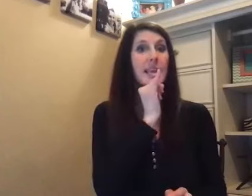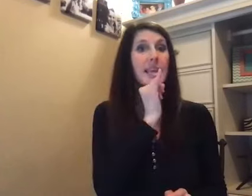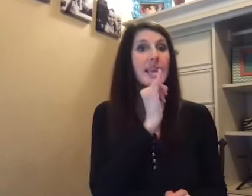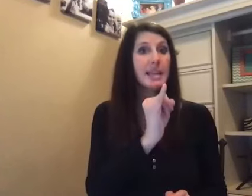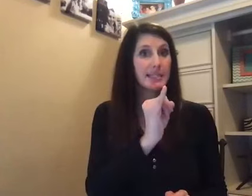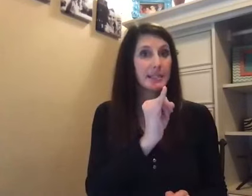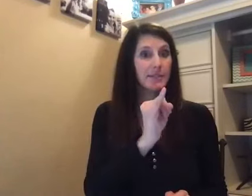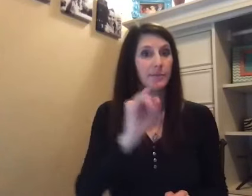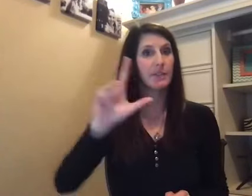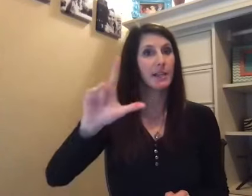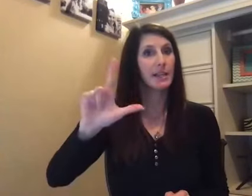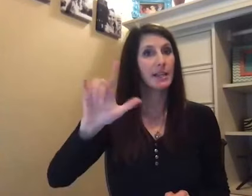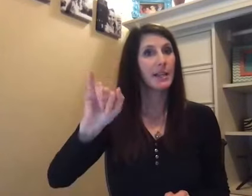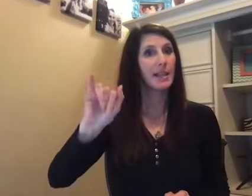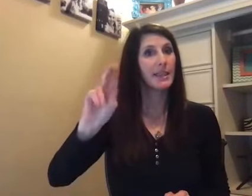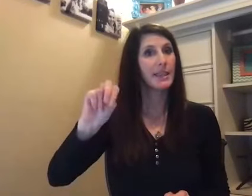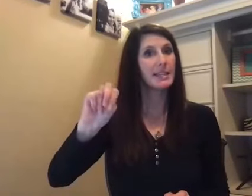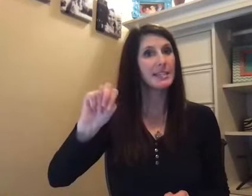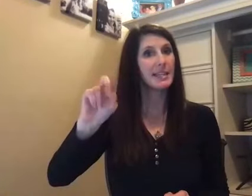Yes. Let me see.